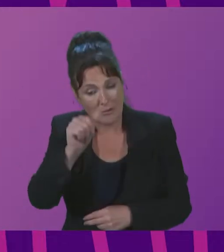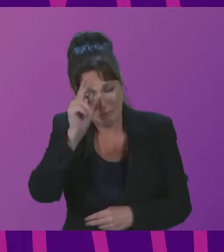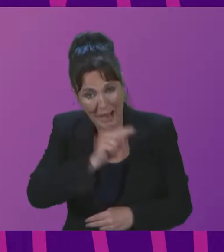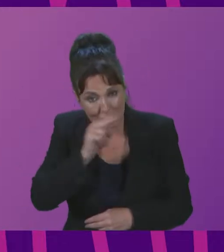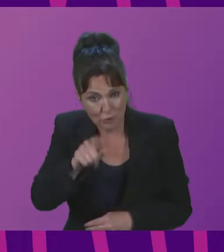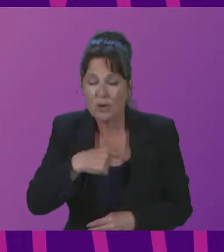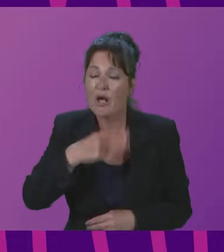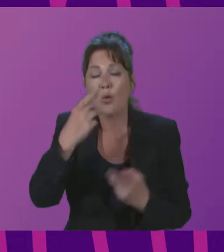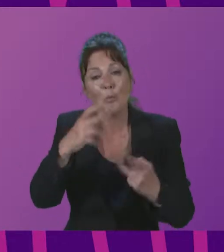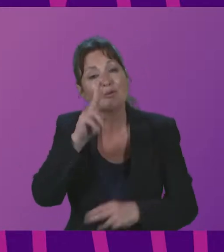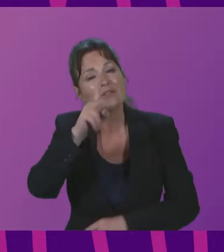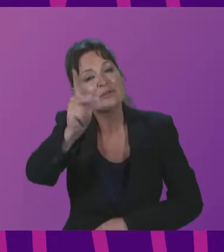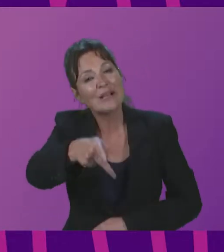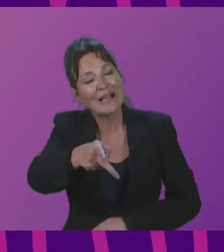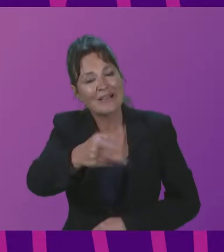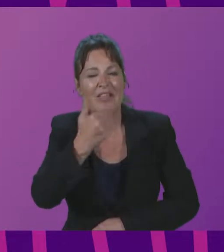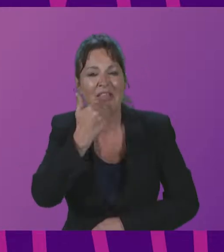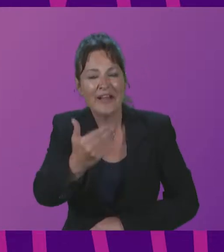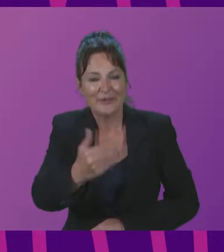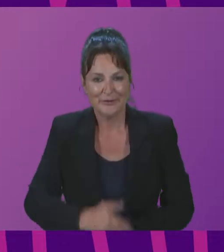we see you again. Thank you so much.